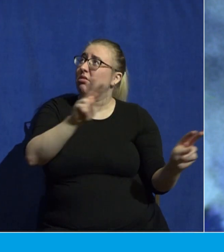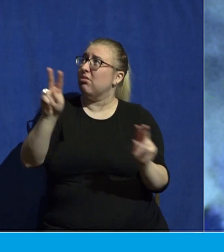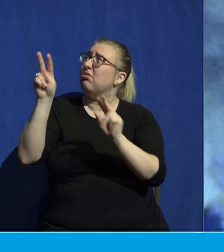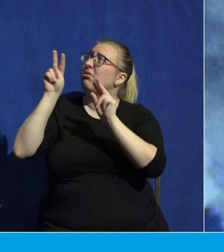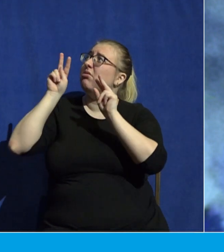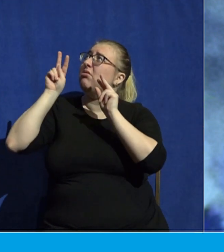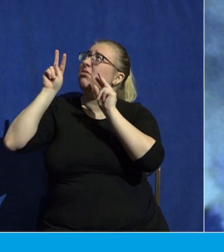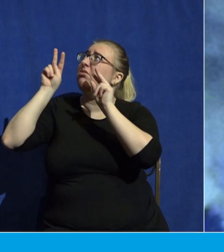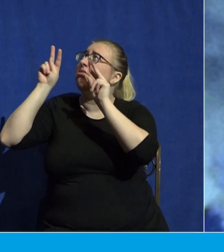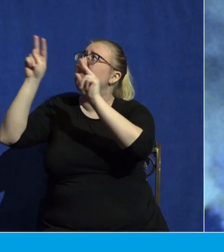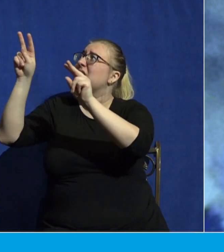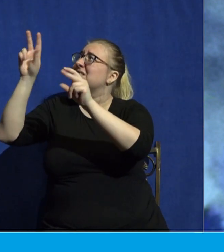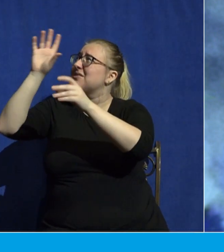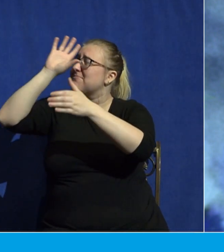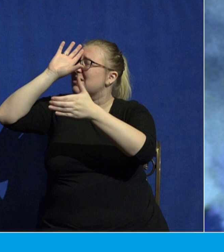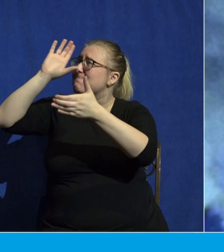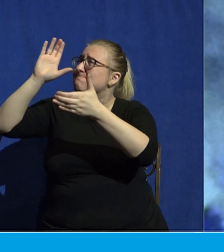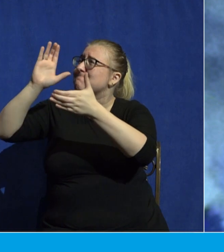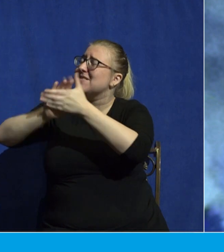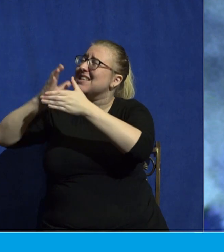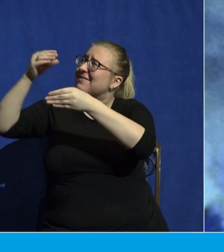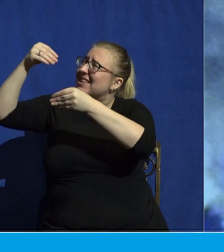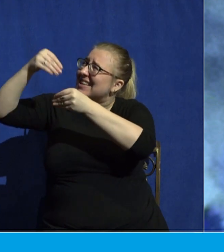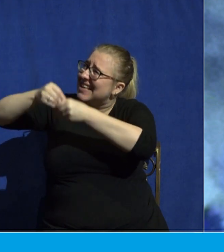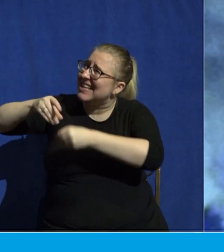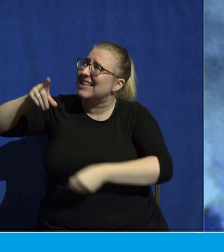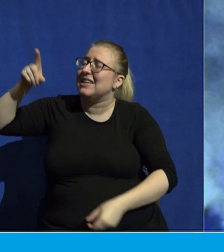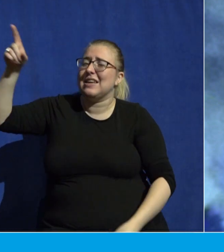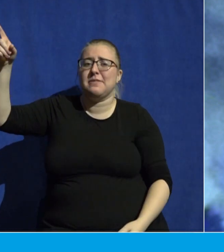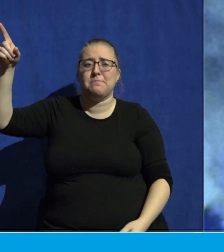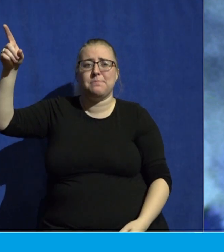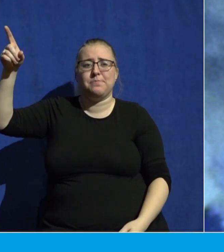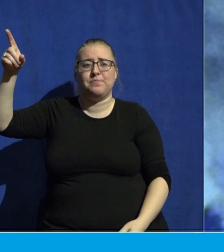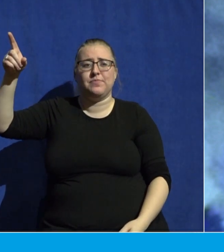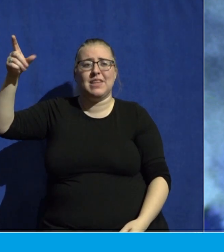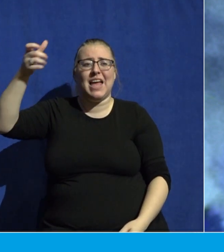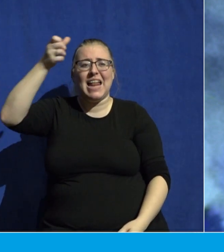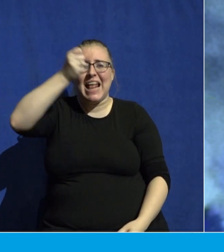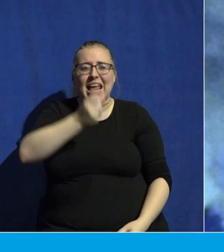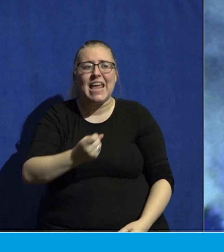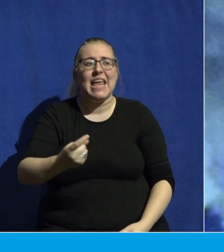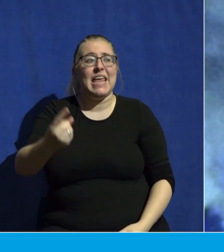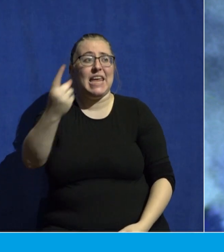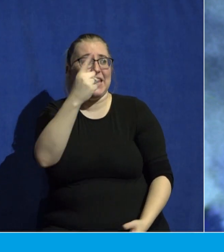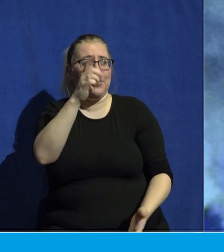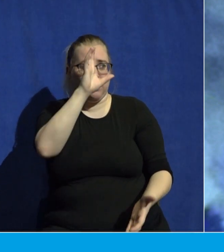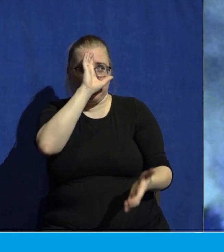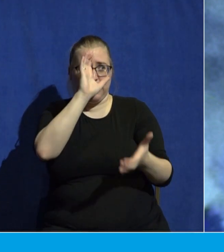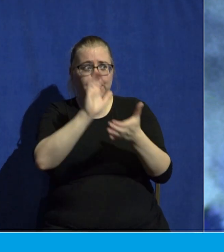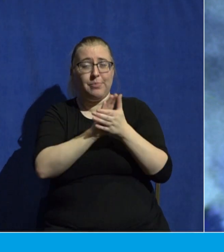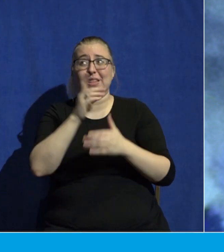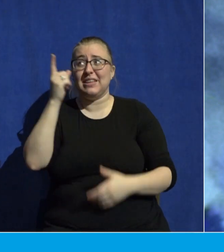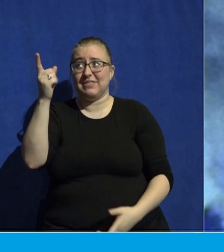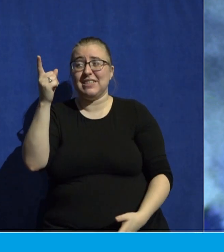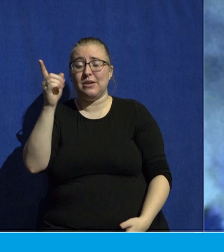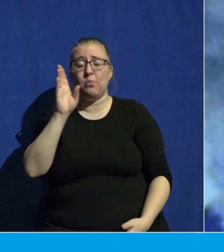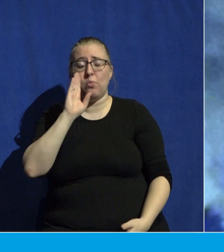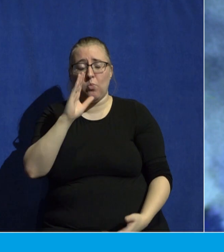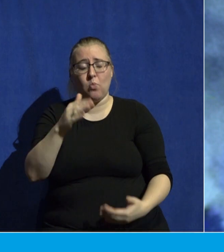Would you believe in him? Whoever believes in him has eternal life,